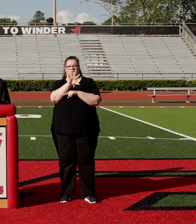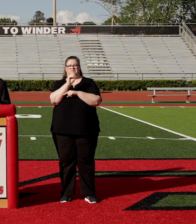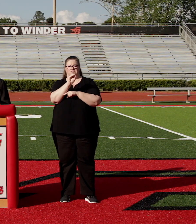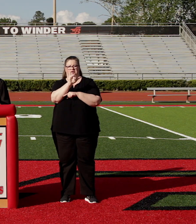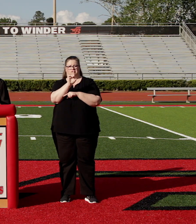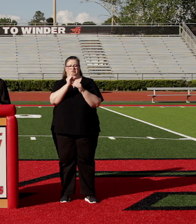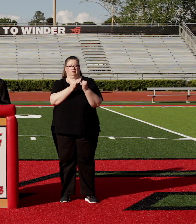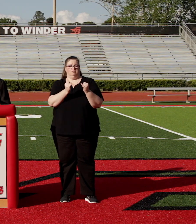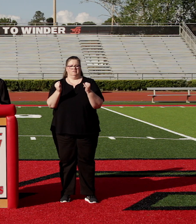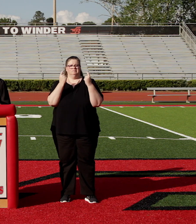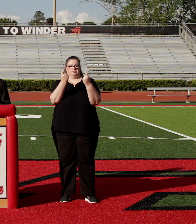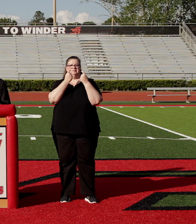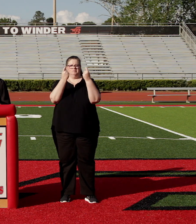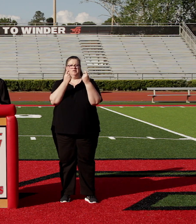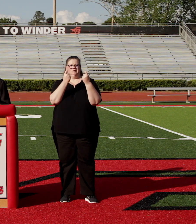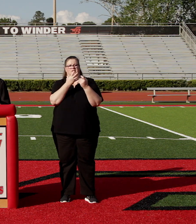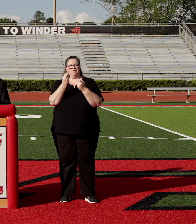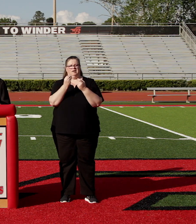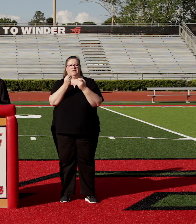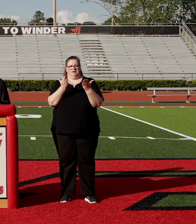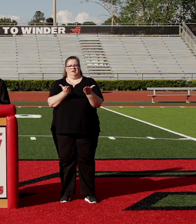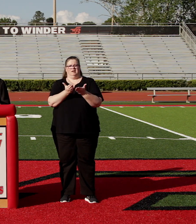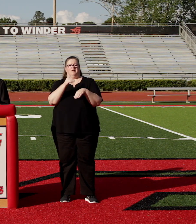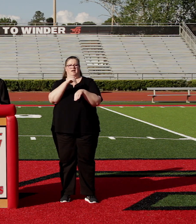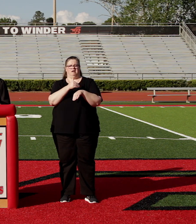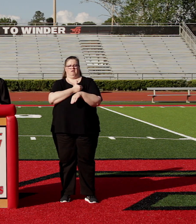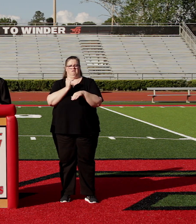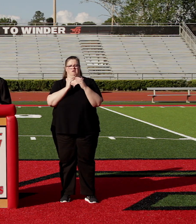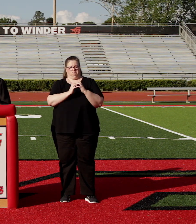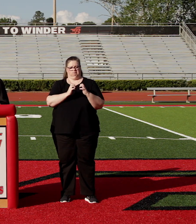line celebration and graduation here in W. Clare Harris Stadium.